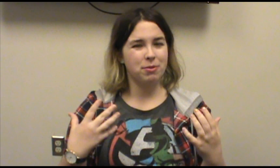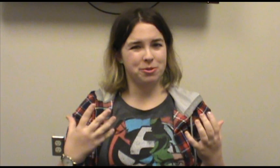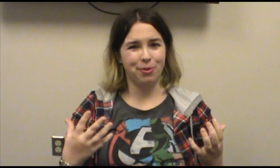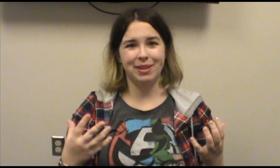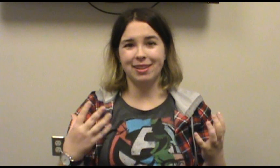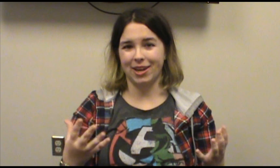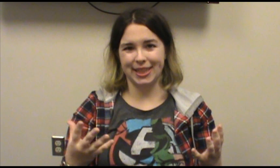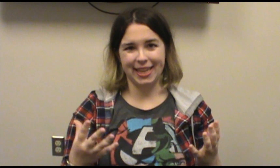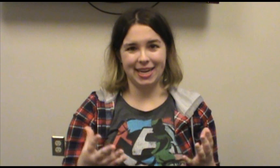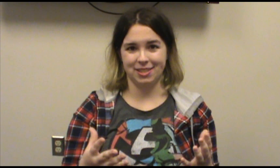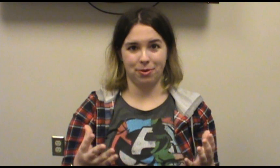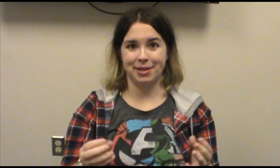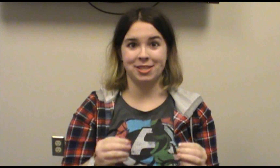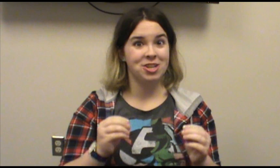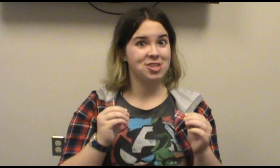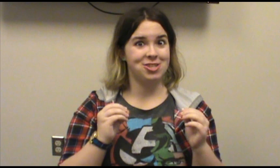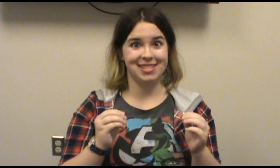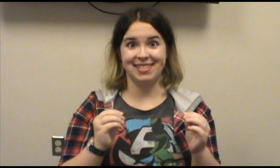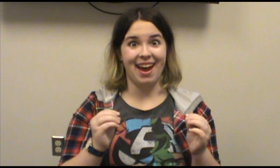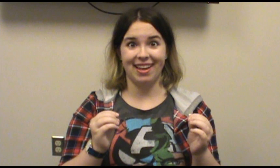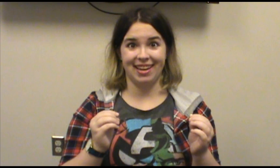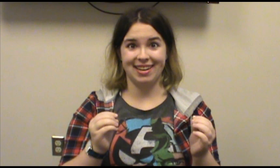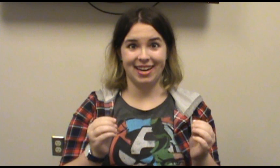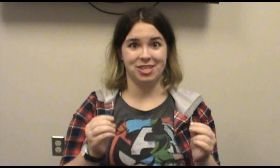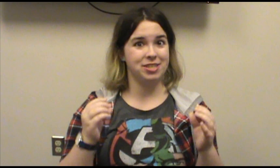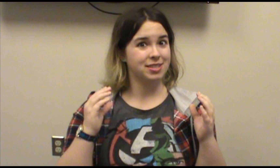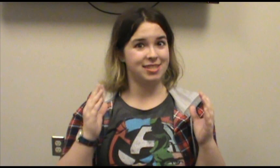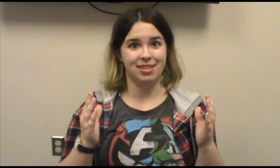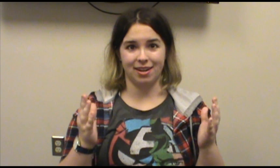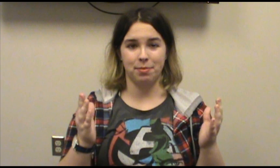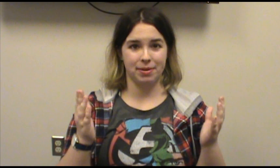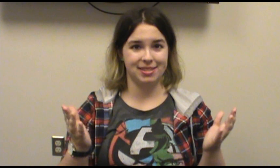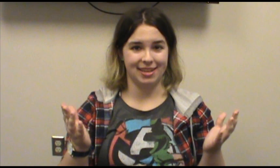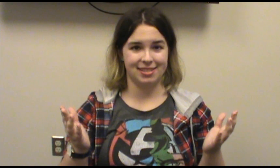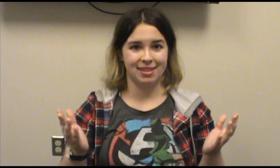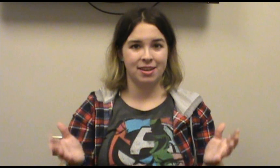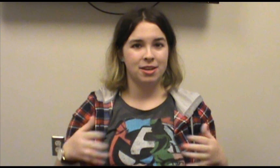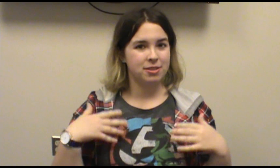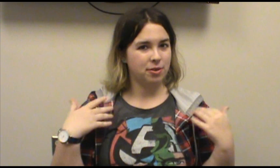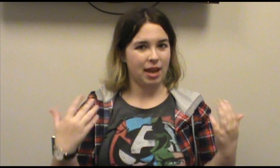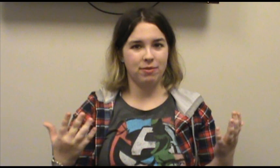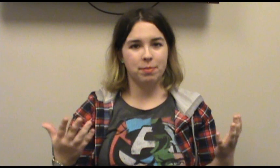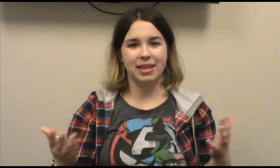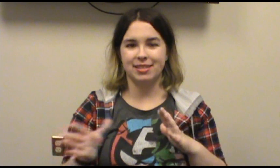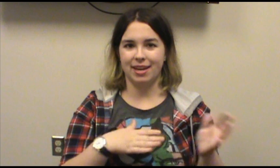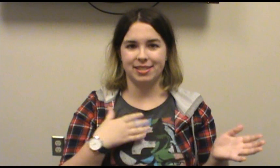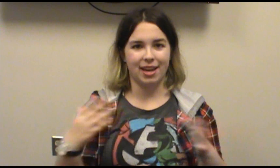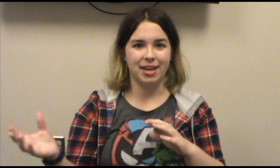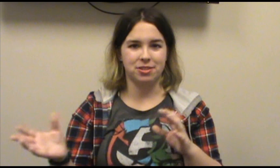you truly look at the Aladdin stories, she's not that nice. She's a stuck-up princess. So to have her being this nice, kind, sort